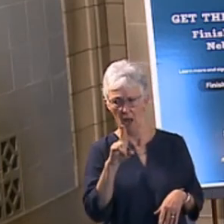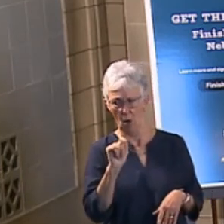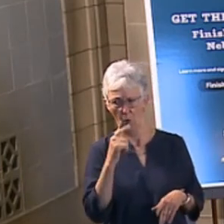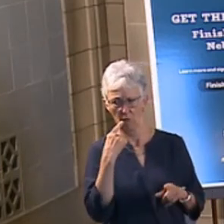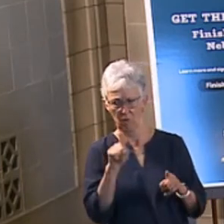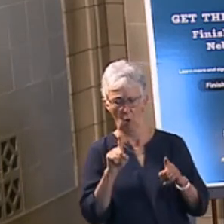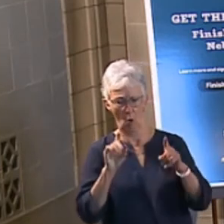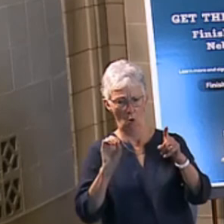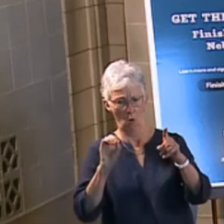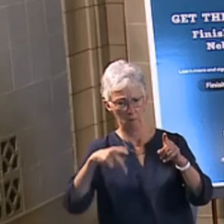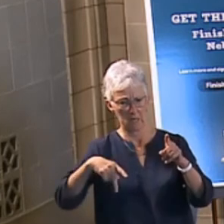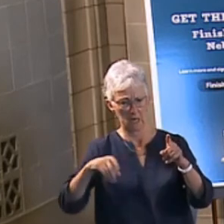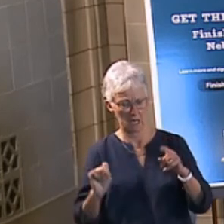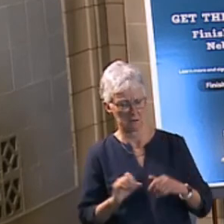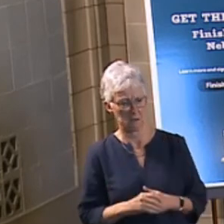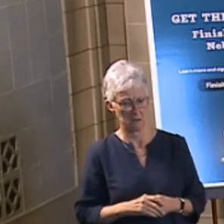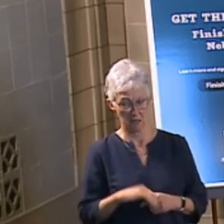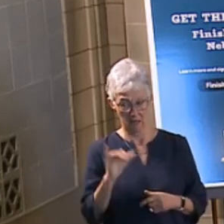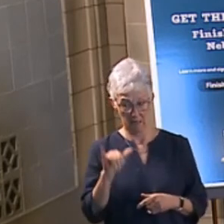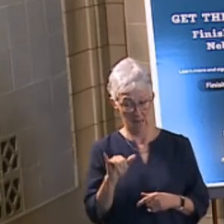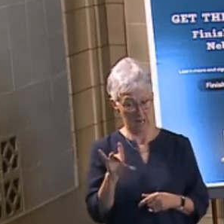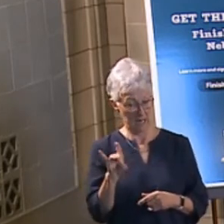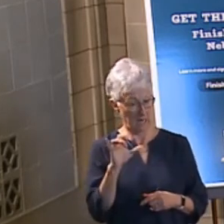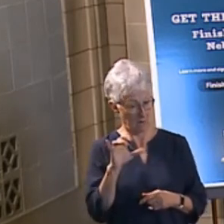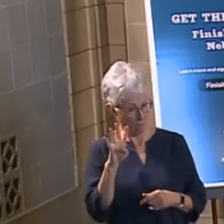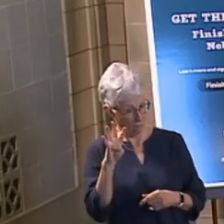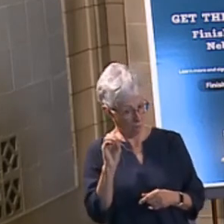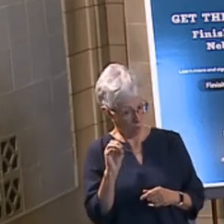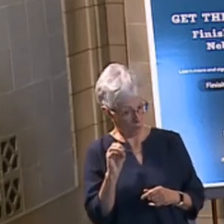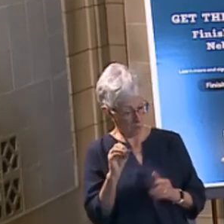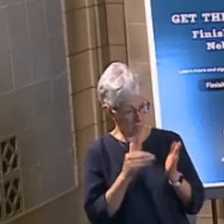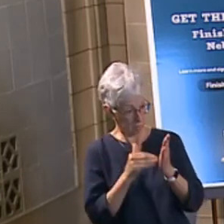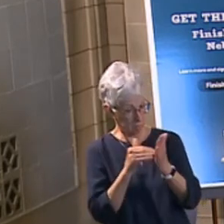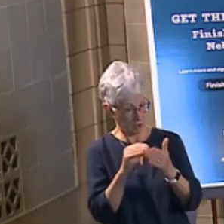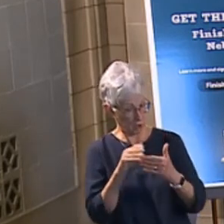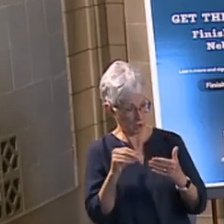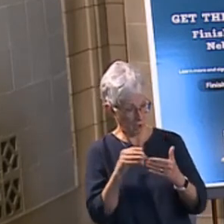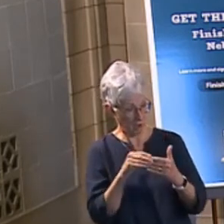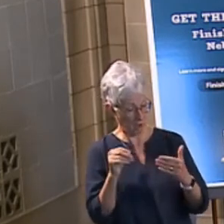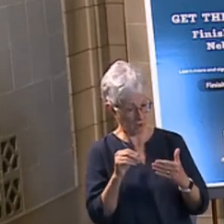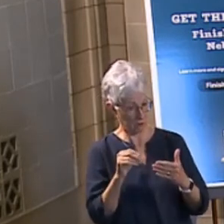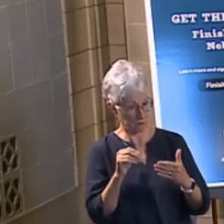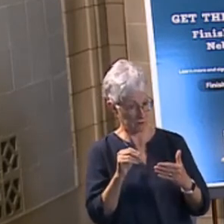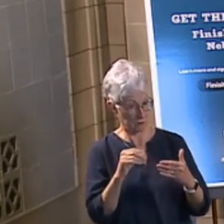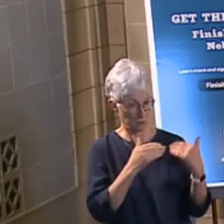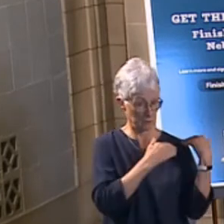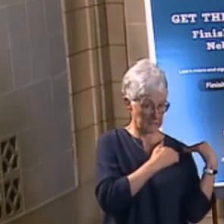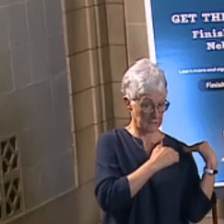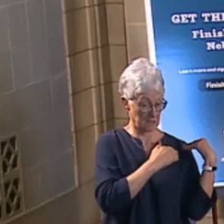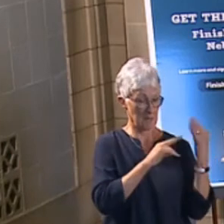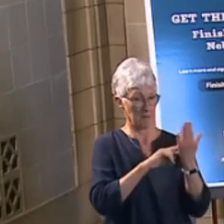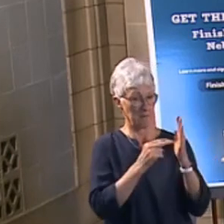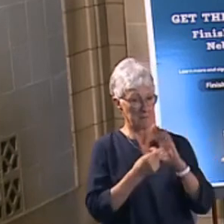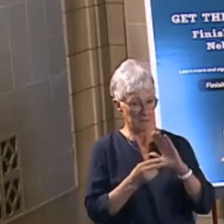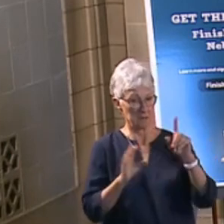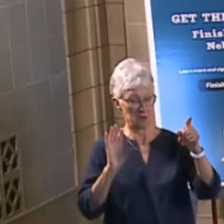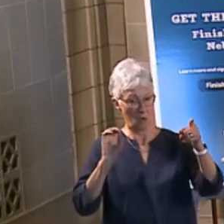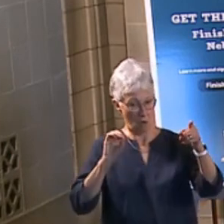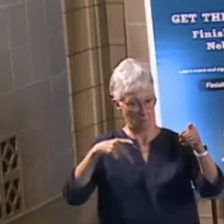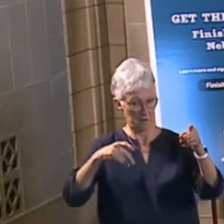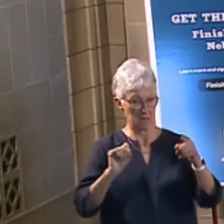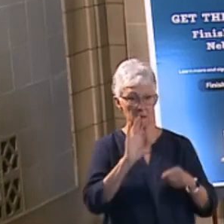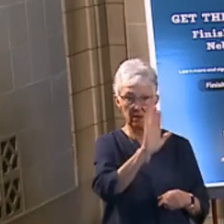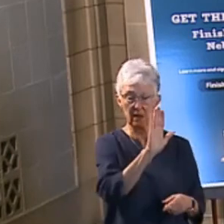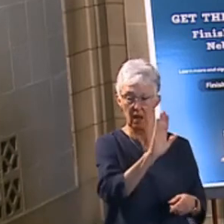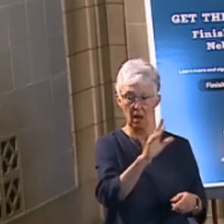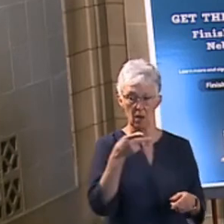clear in stating that the fund's $840 million liability, that means OPS's pension liability liability, you